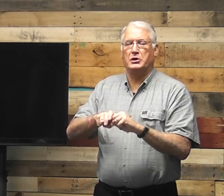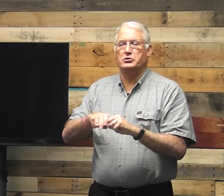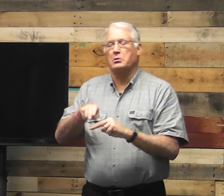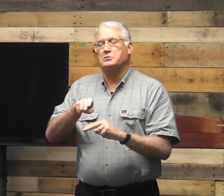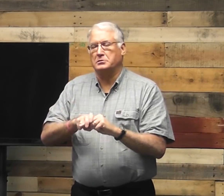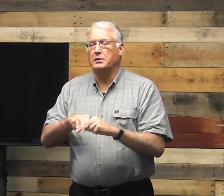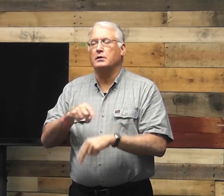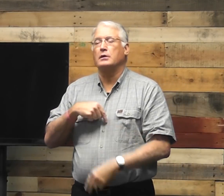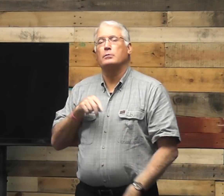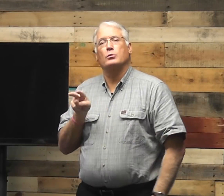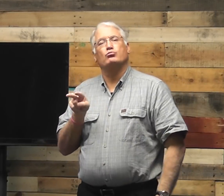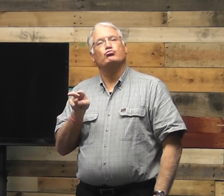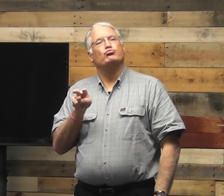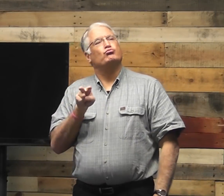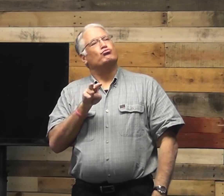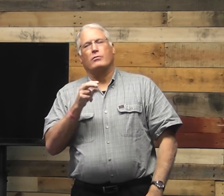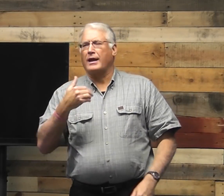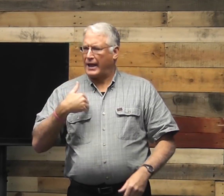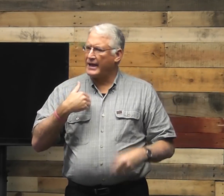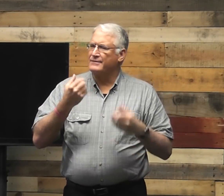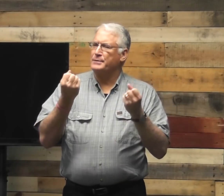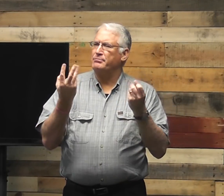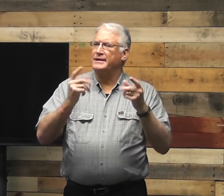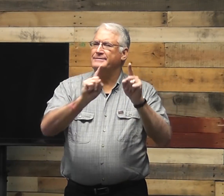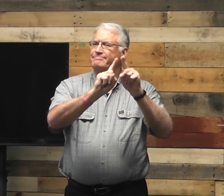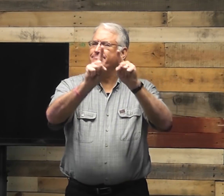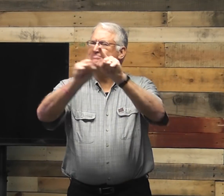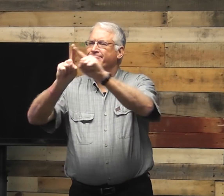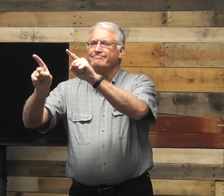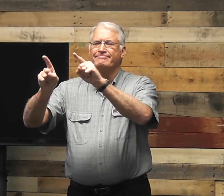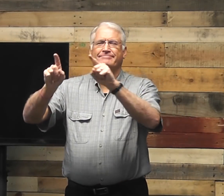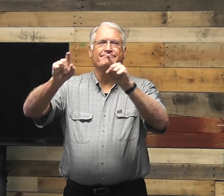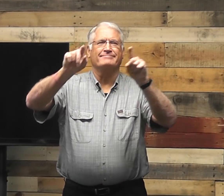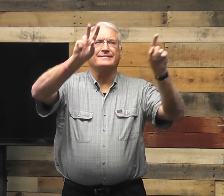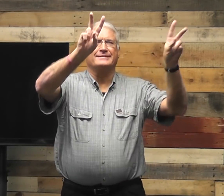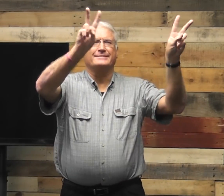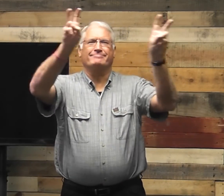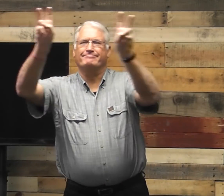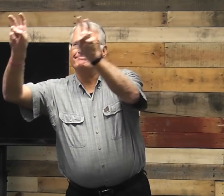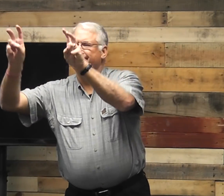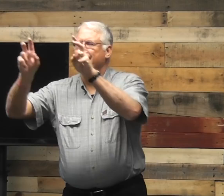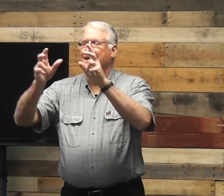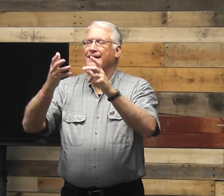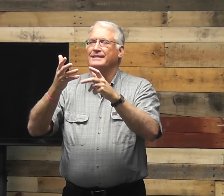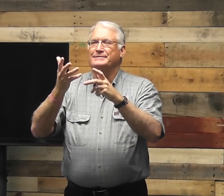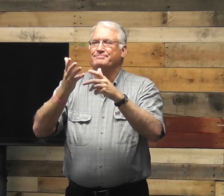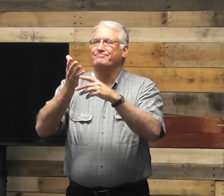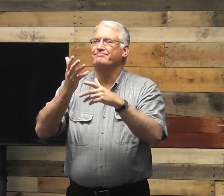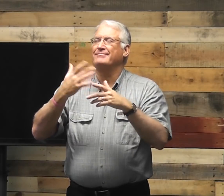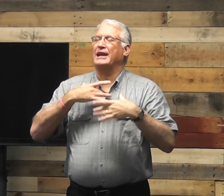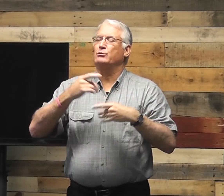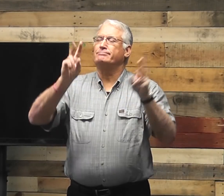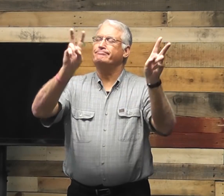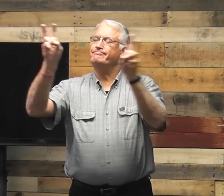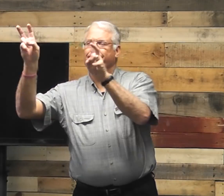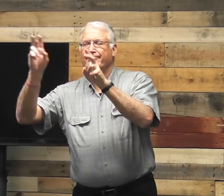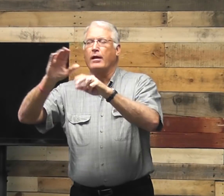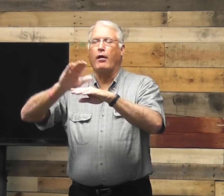you know, I came in and I would sit and I was kind of watching. There's many different interesting